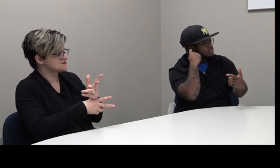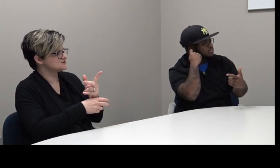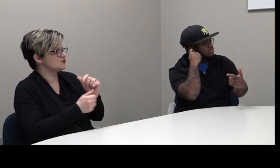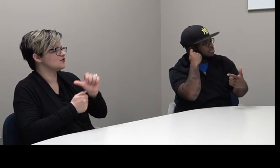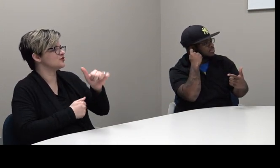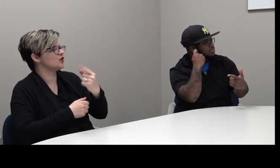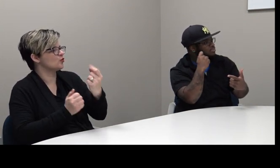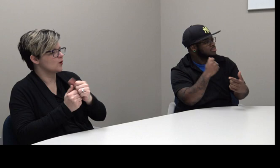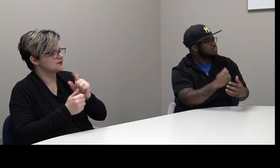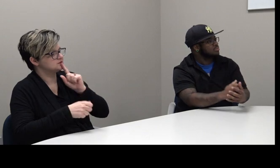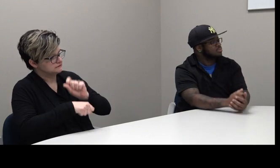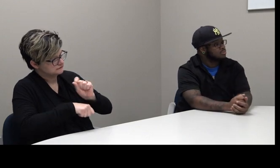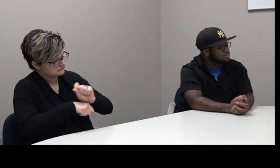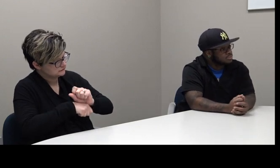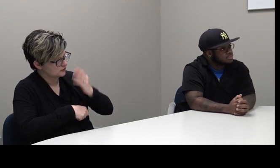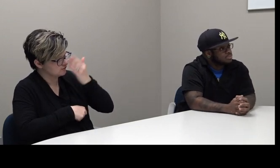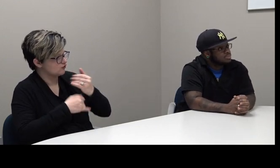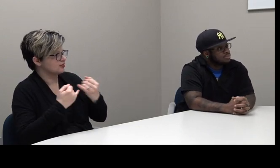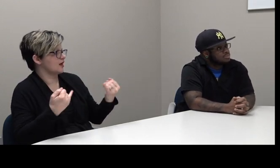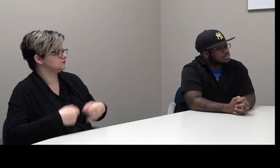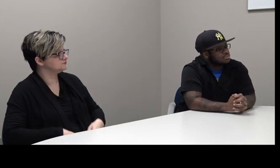staff. Okay.